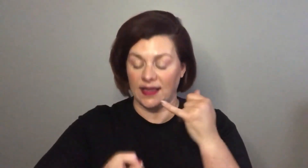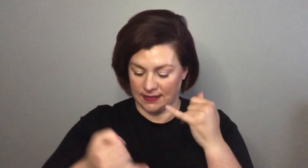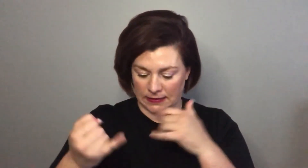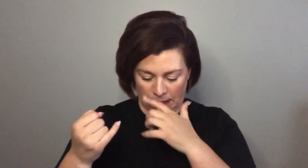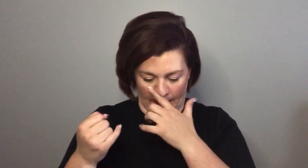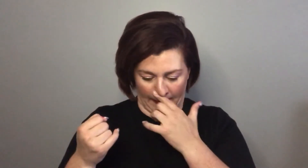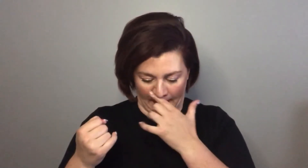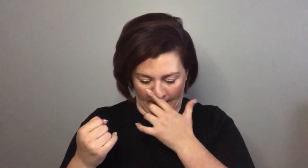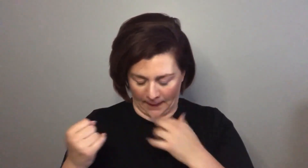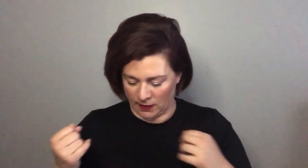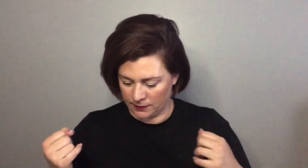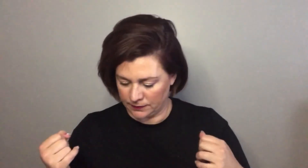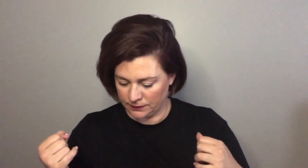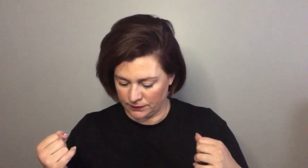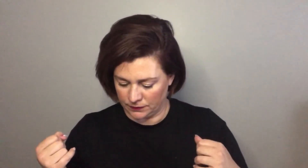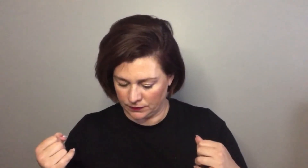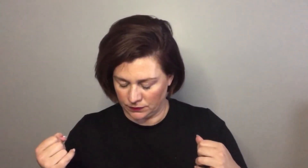now now now last one that I have